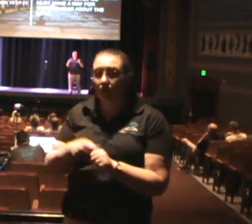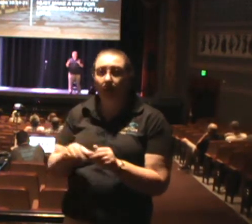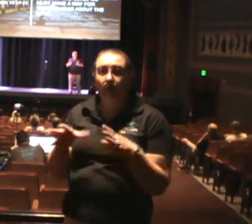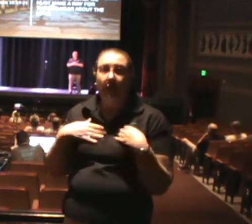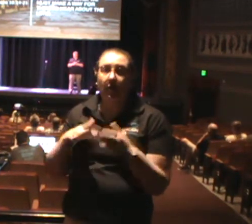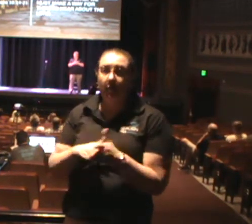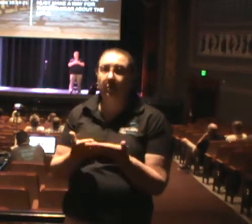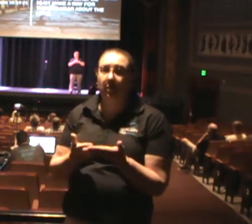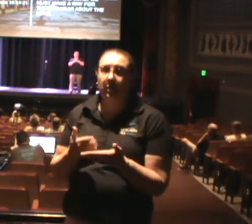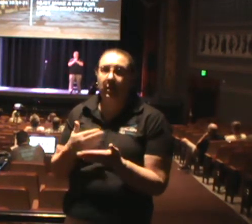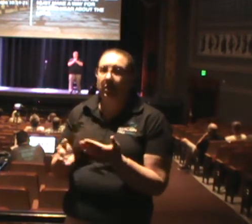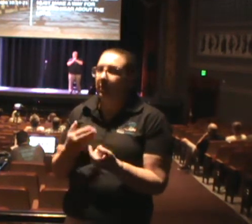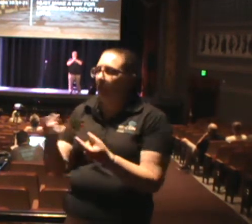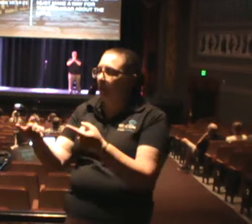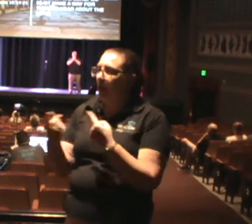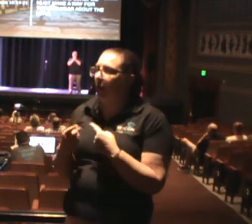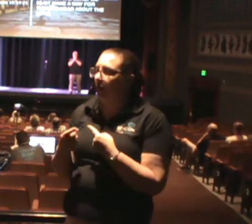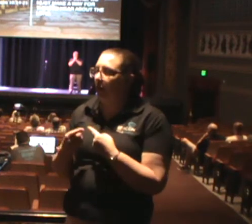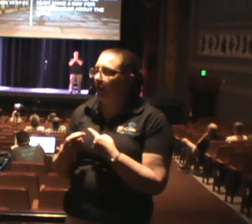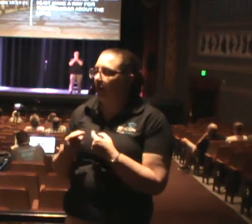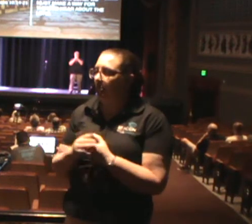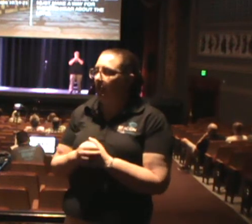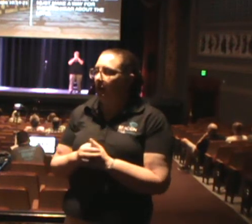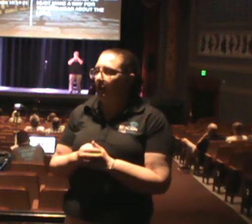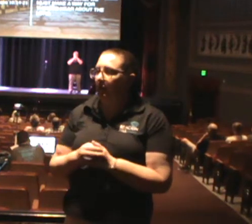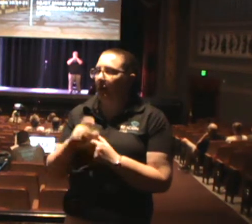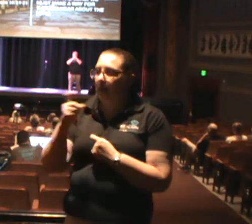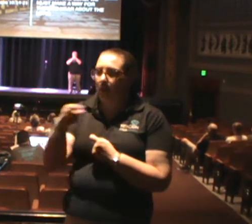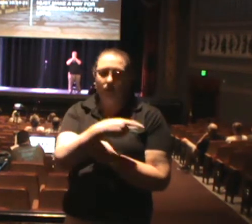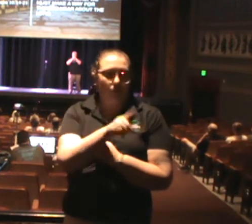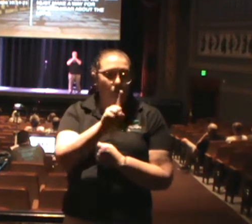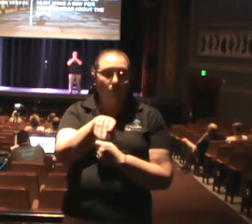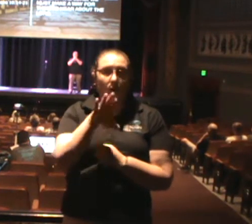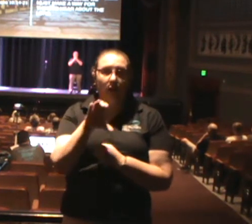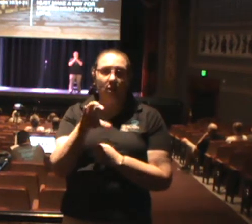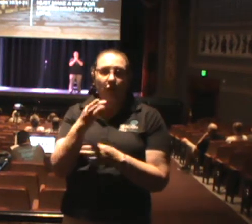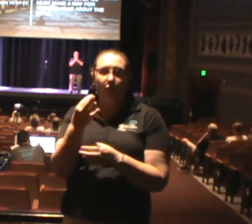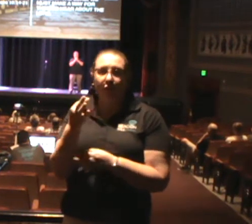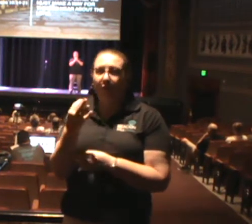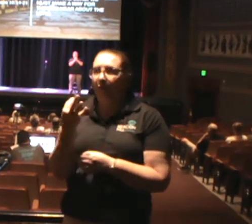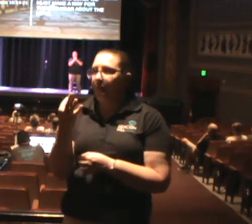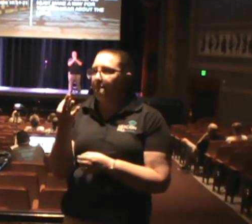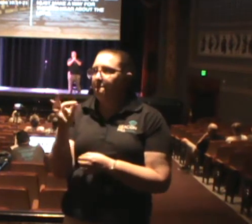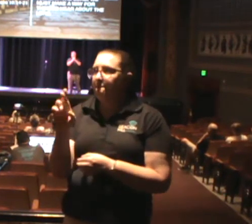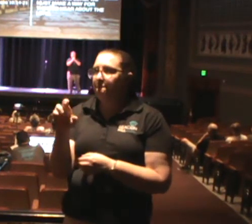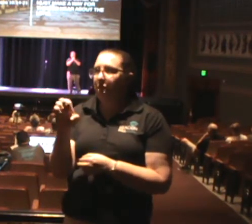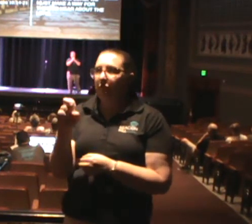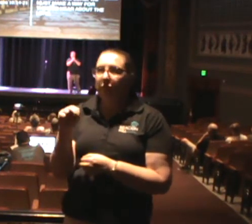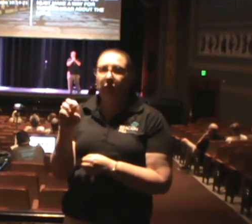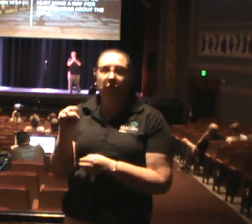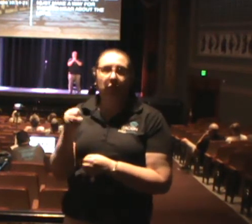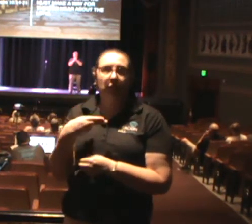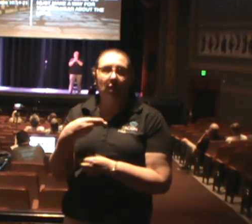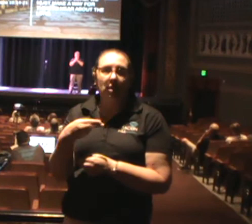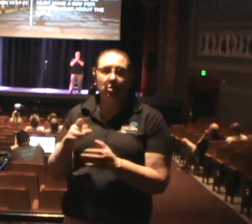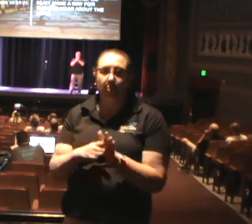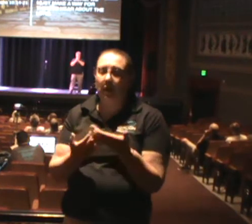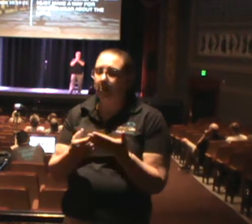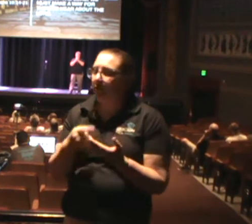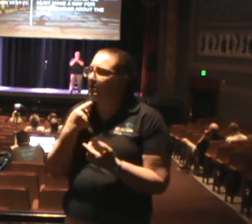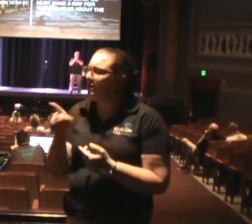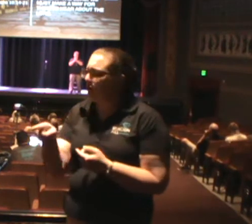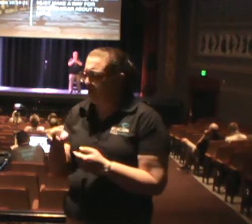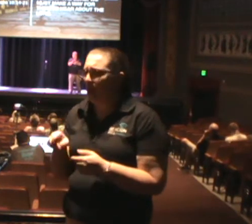hundred French Bibles and tell you to follow along? It would be very difficult, wouldn't it? It would be almost impossible.